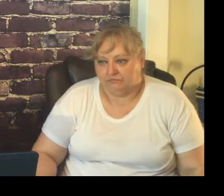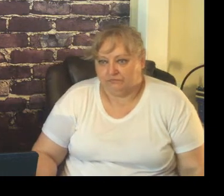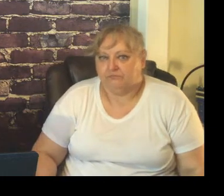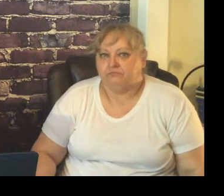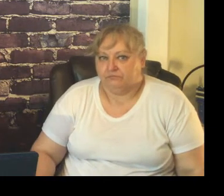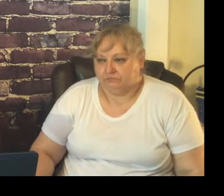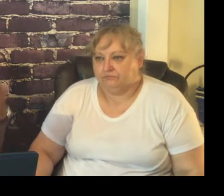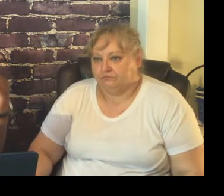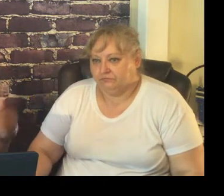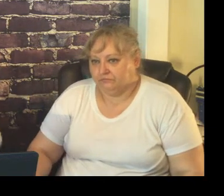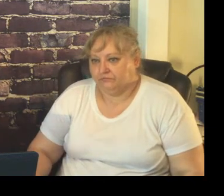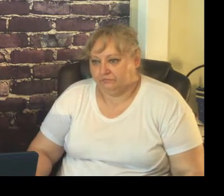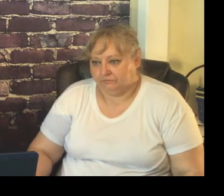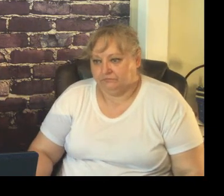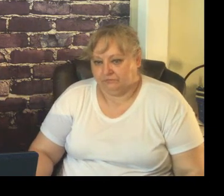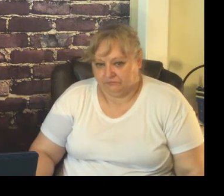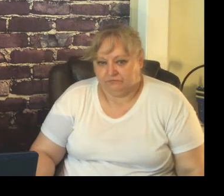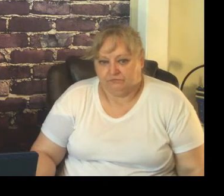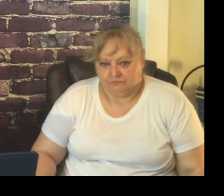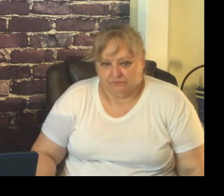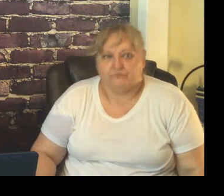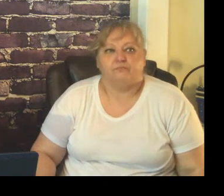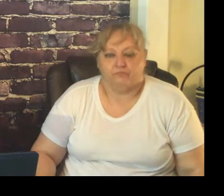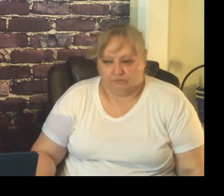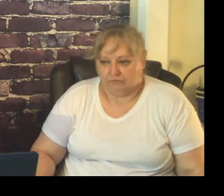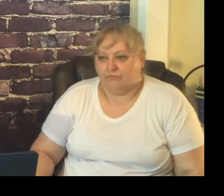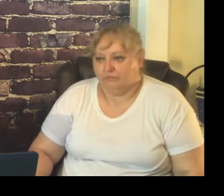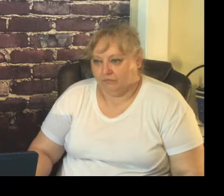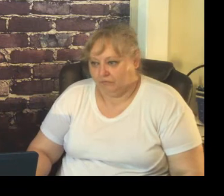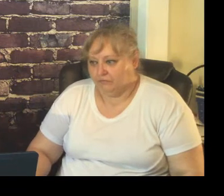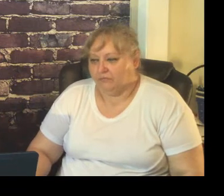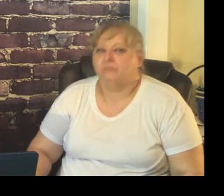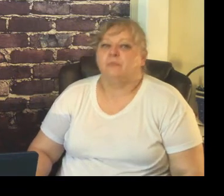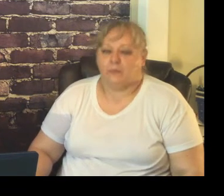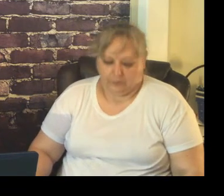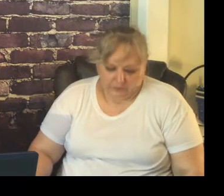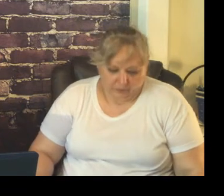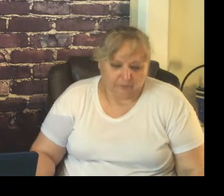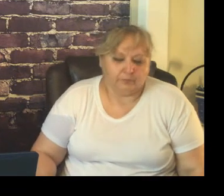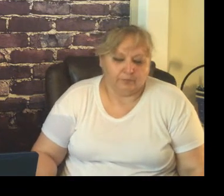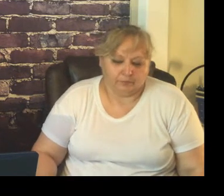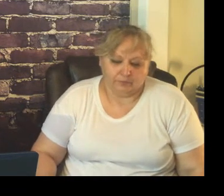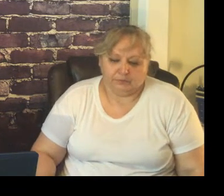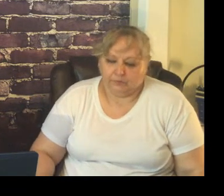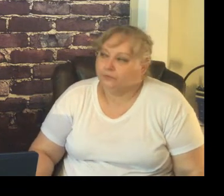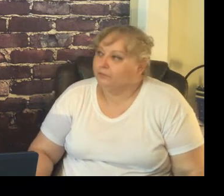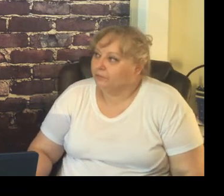and think how do I want my room to function from the time the student walks in until the time the student walks out